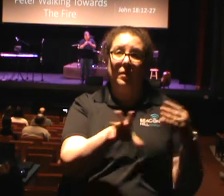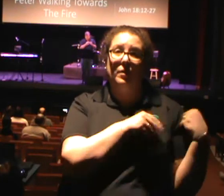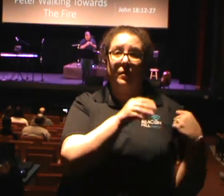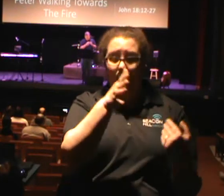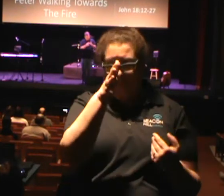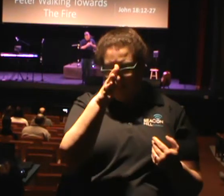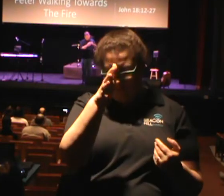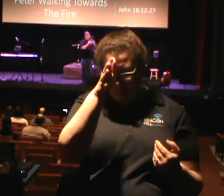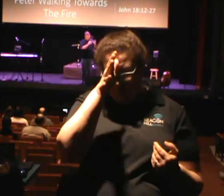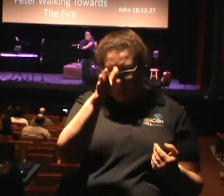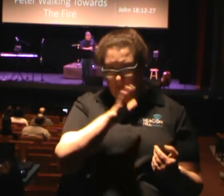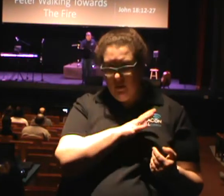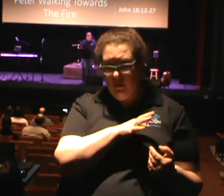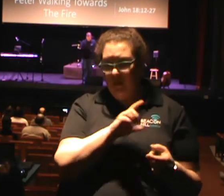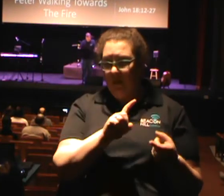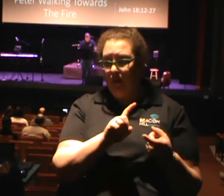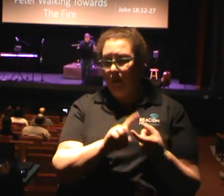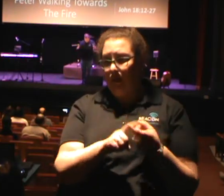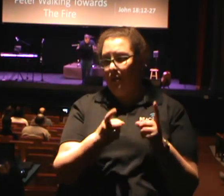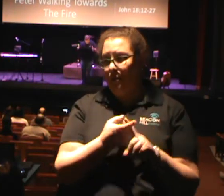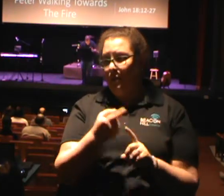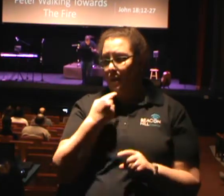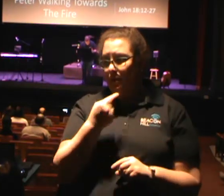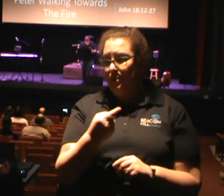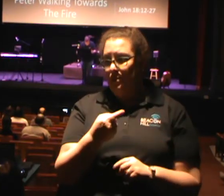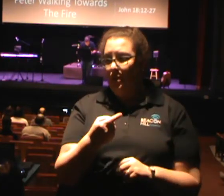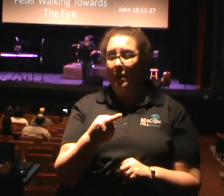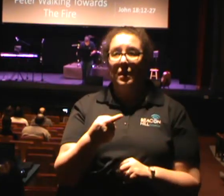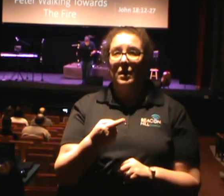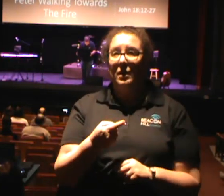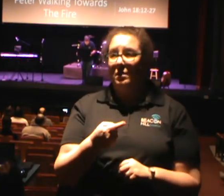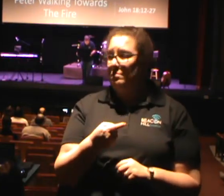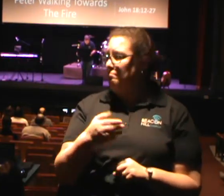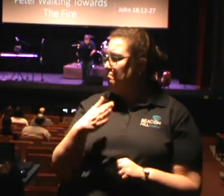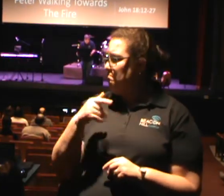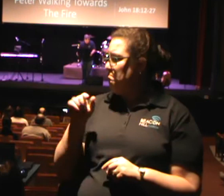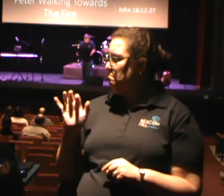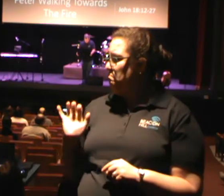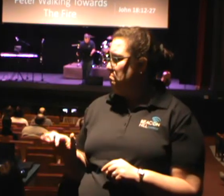friend of mine turned to his family and said, that has never happened to me.